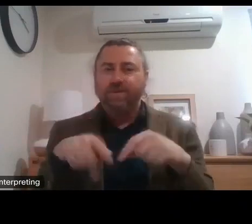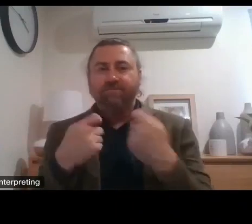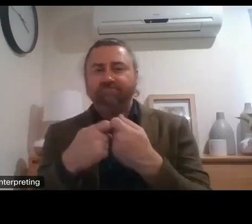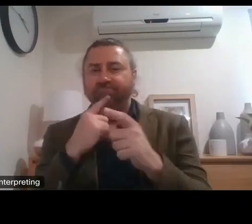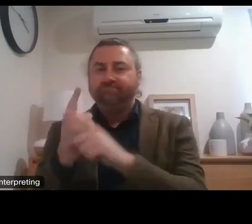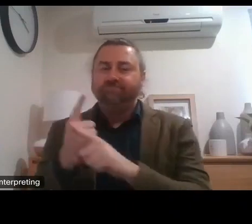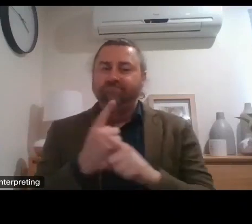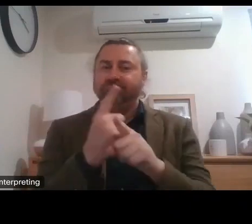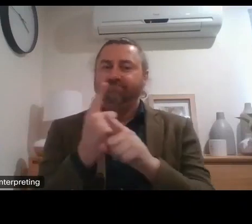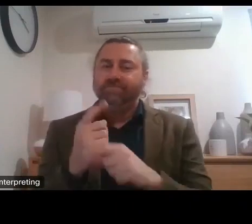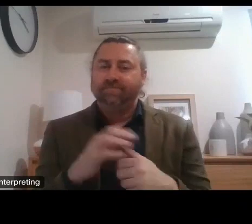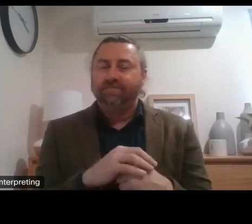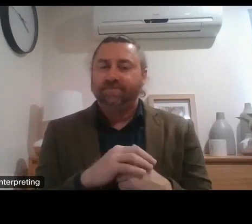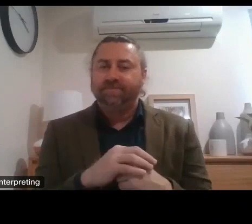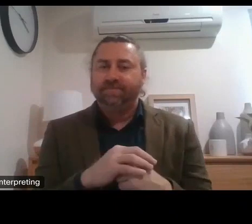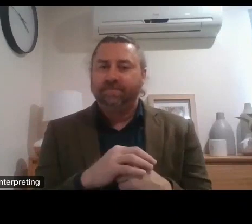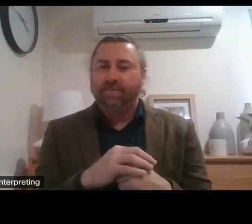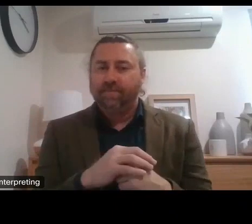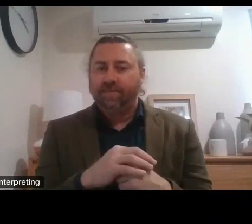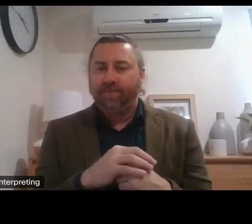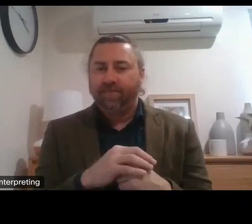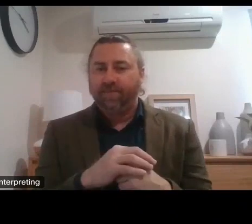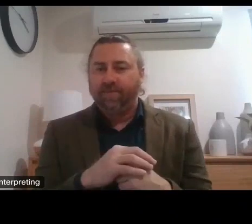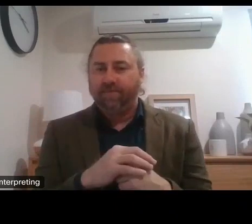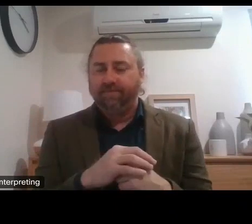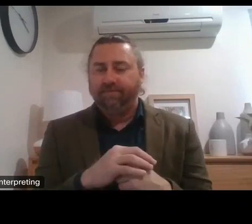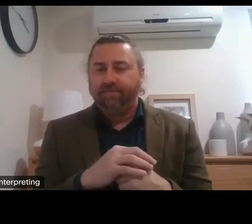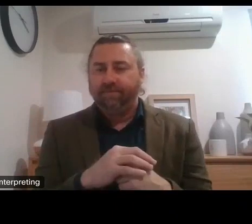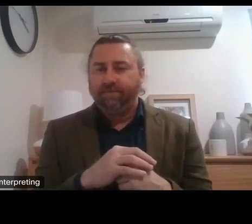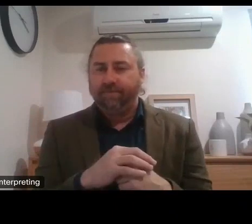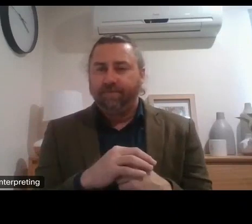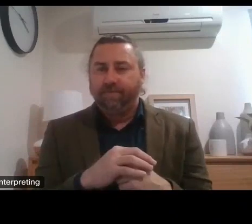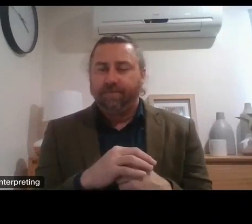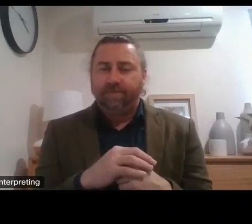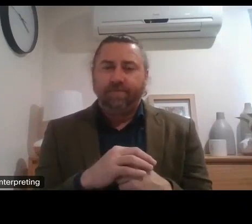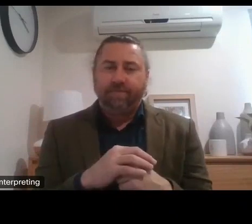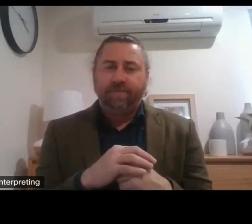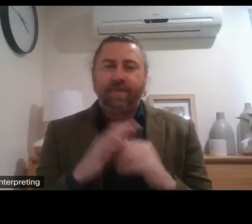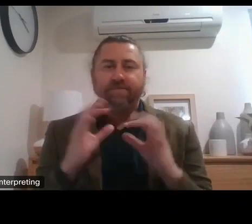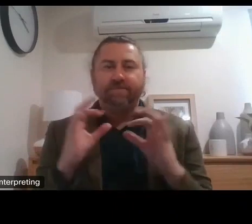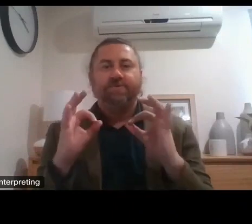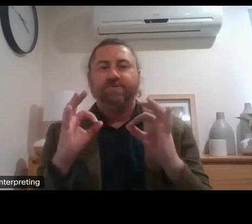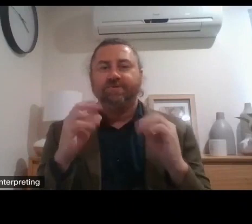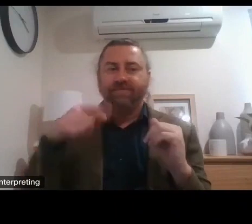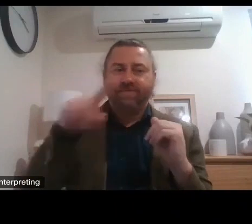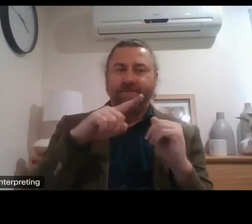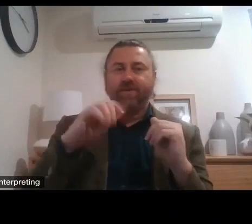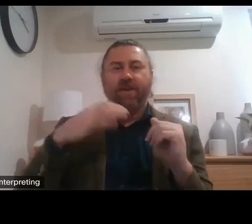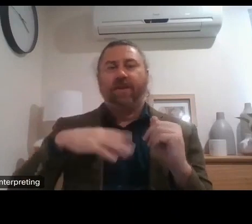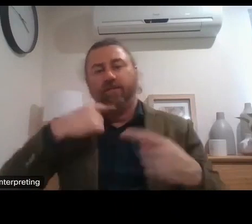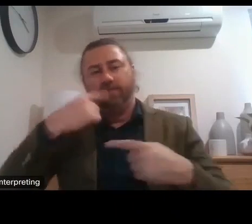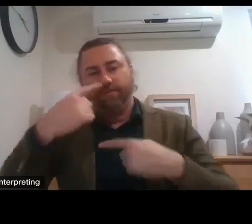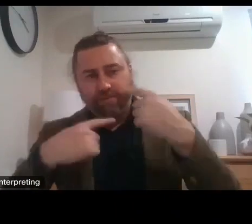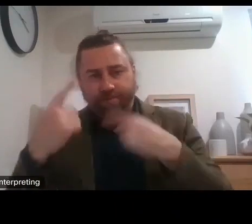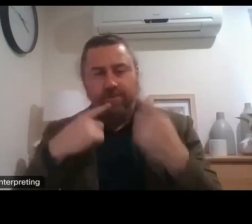you know particularly that you know people don't have to tell their stories all over again